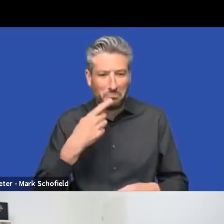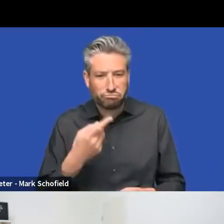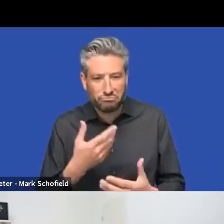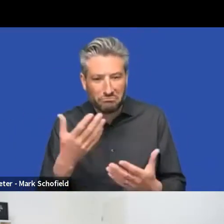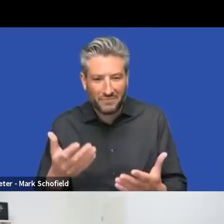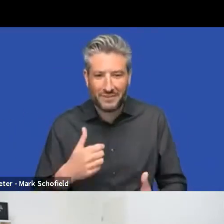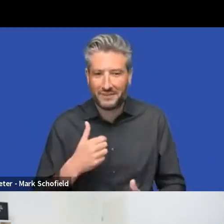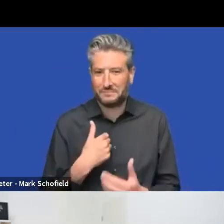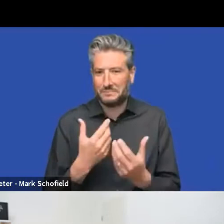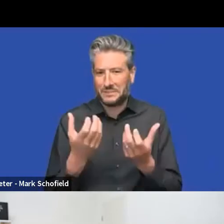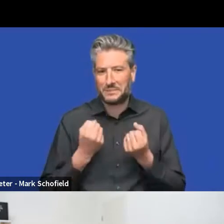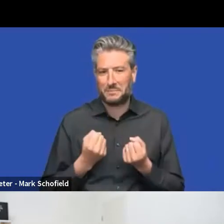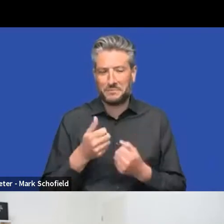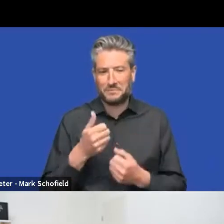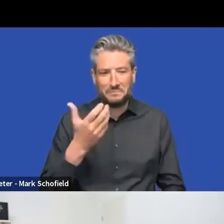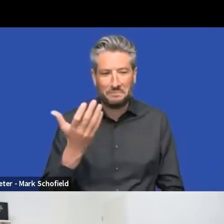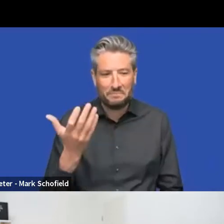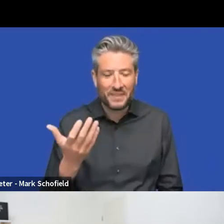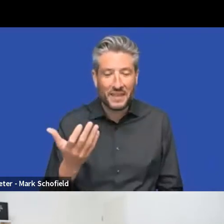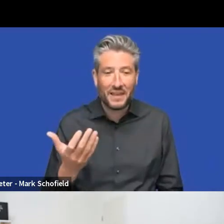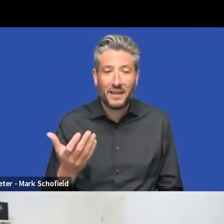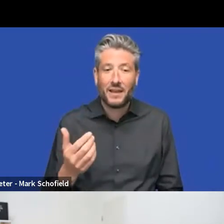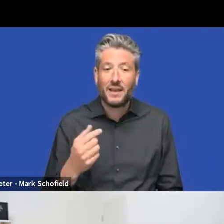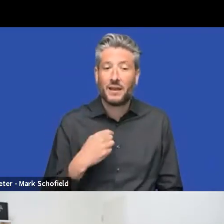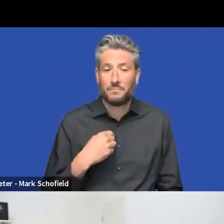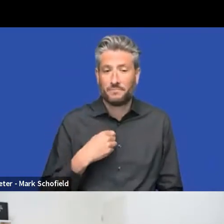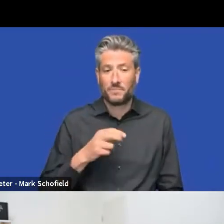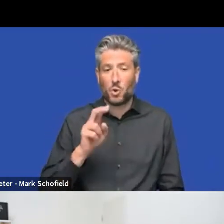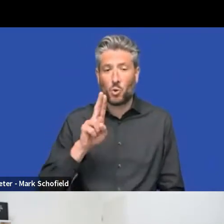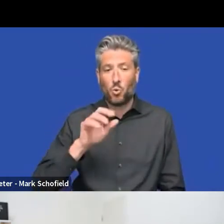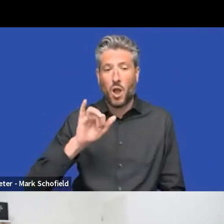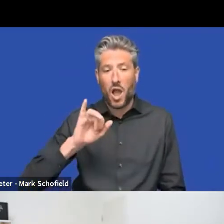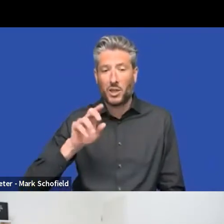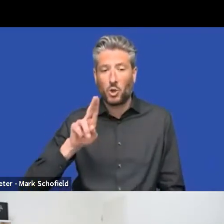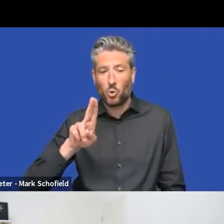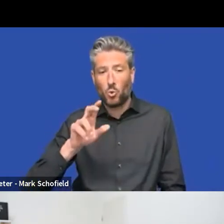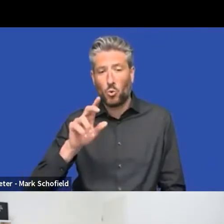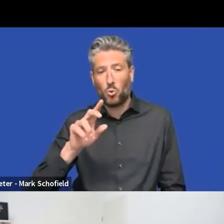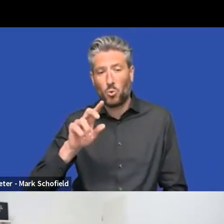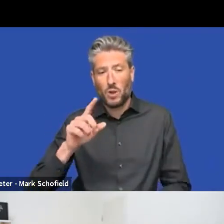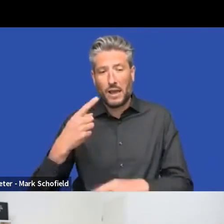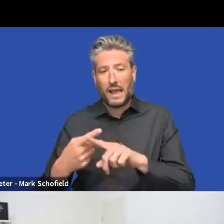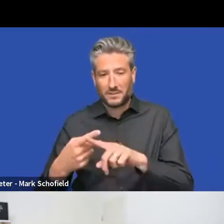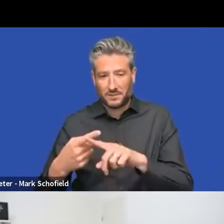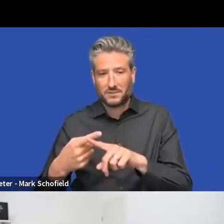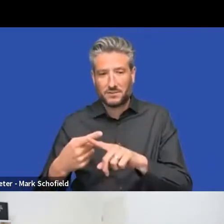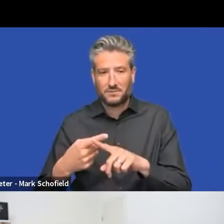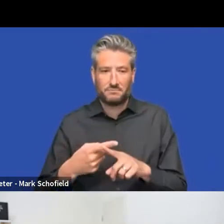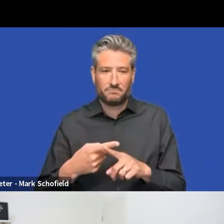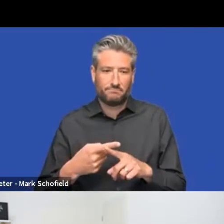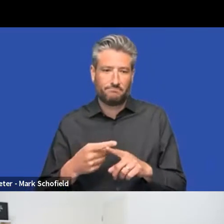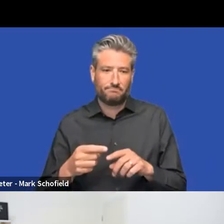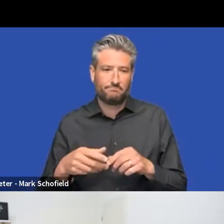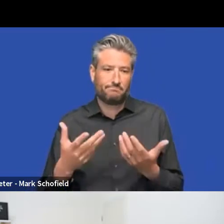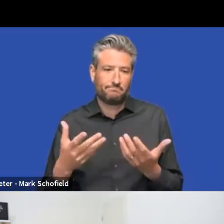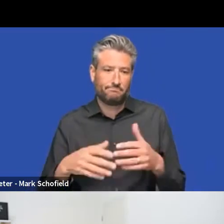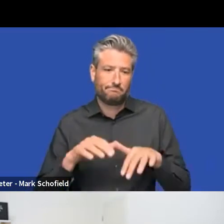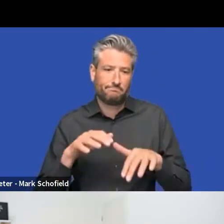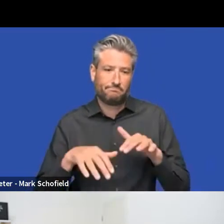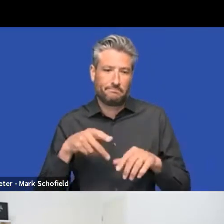I'm a UI and UX engineer, Adam Braco. And that's sort of a combination between a UI, UX